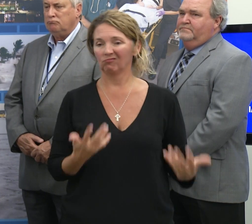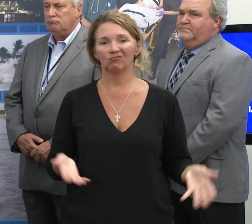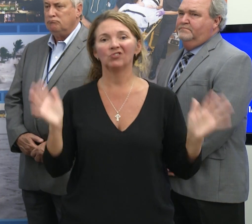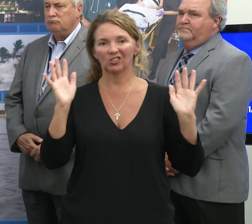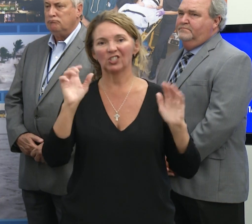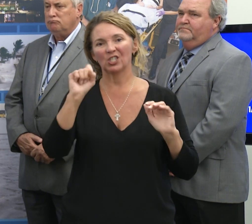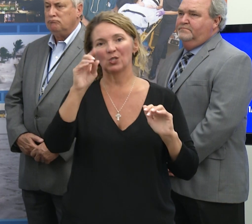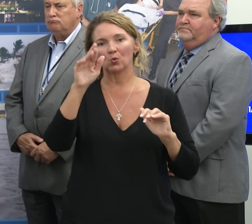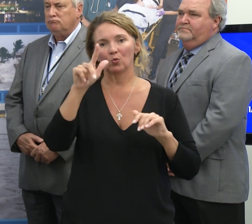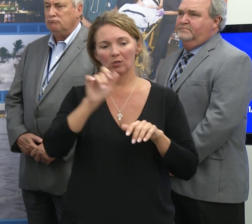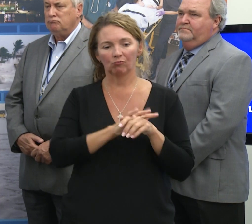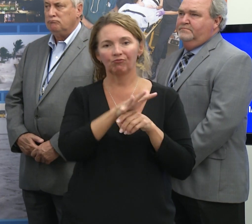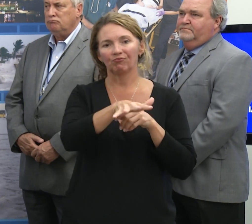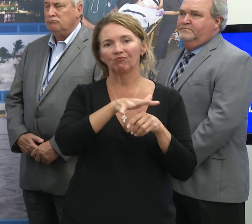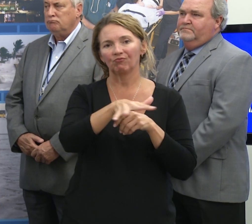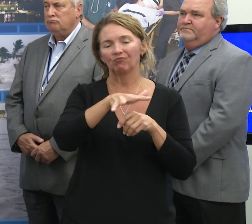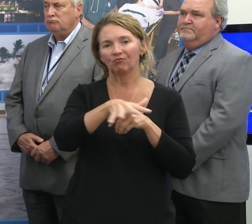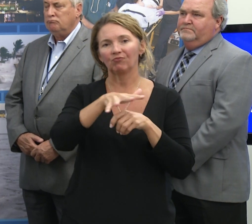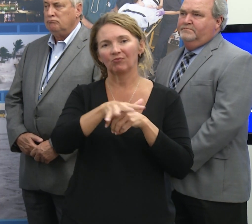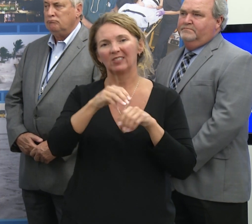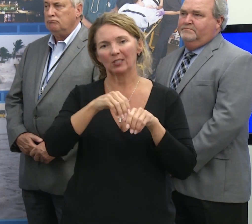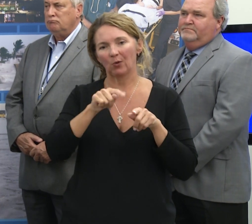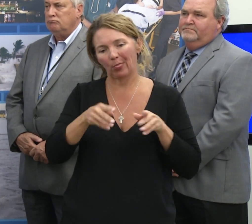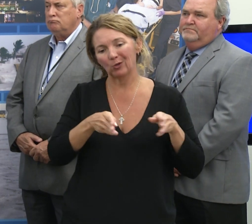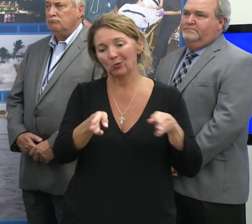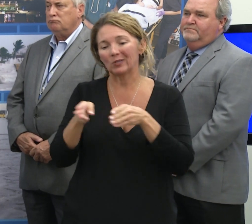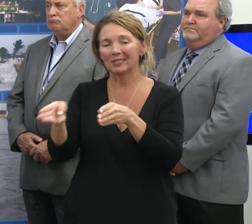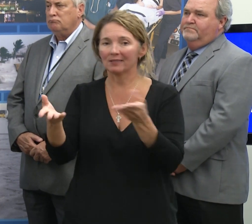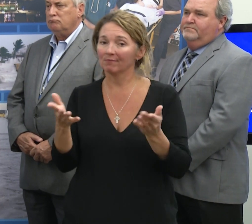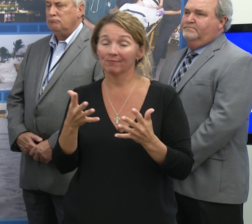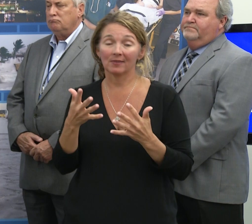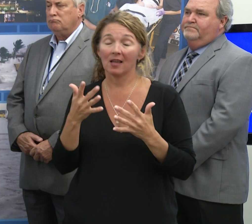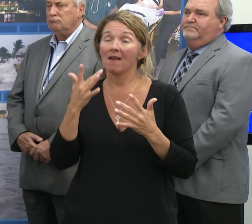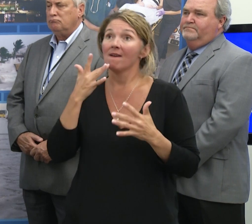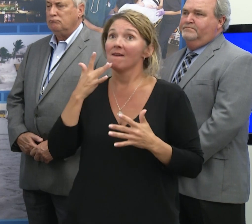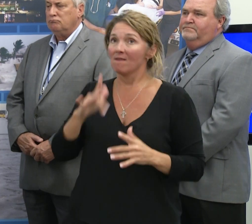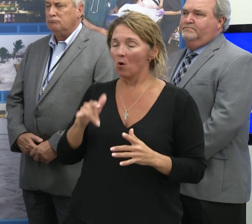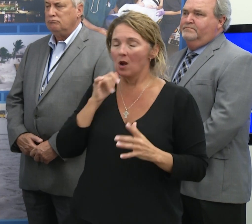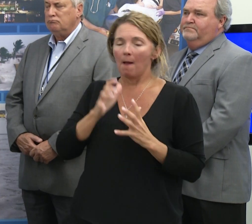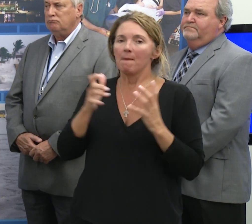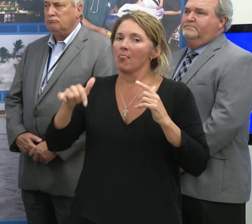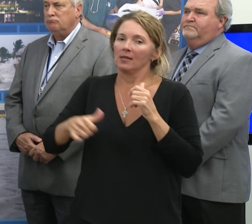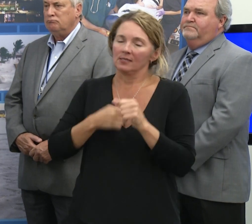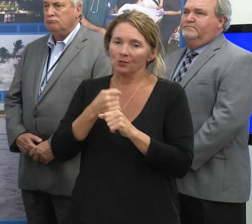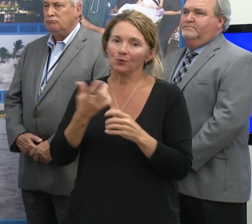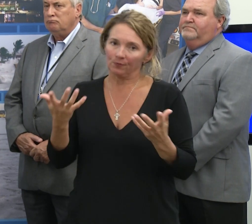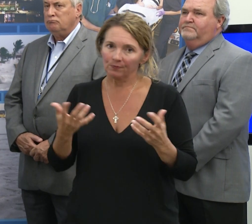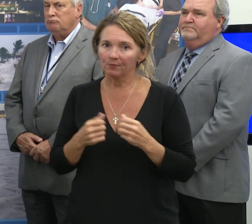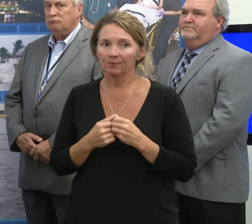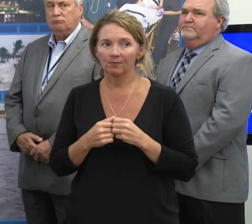where you get the sewage overflow into the streets. Fortunately, we did not have much of it this time.